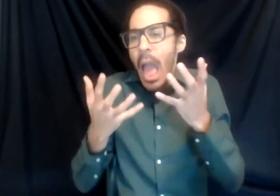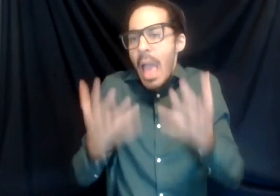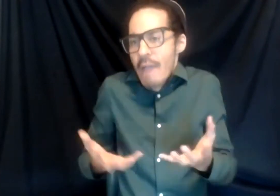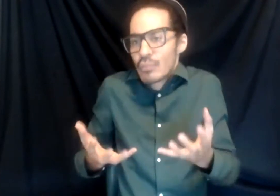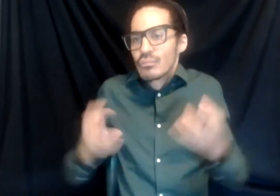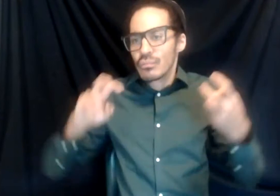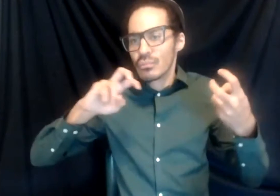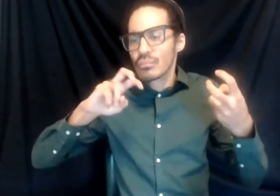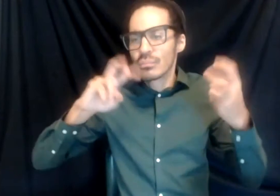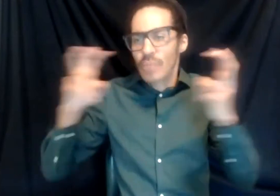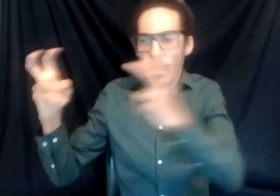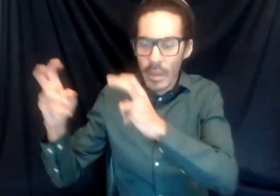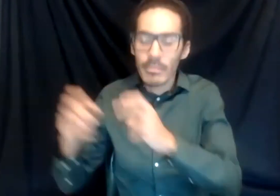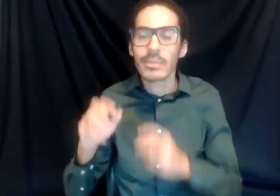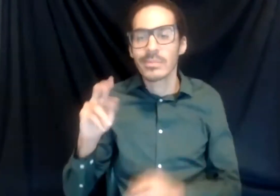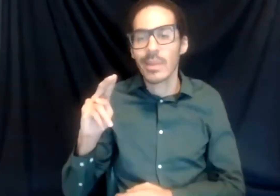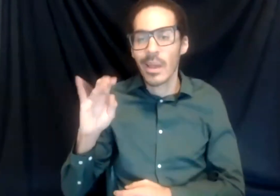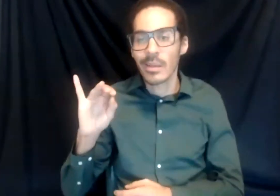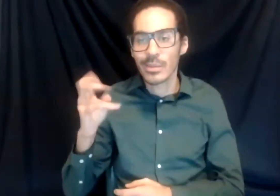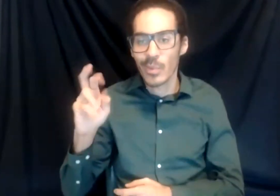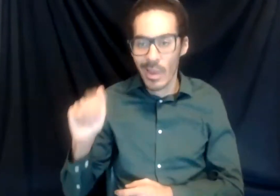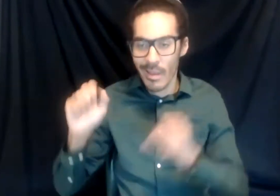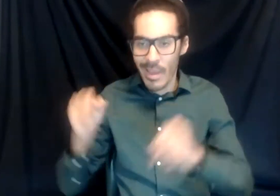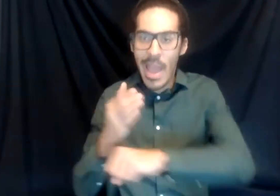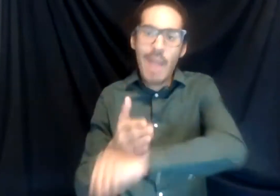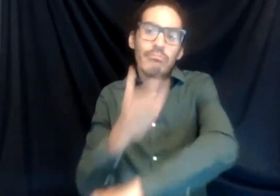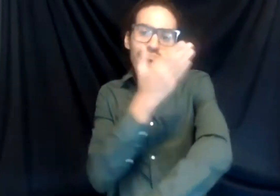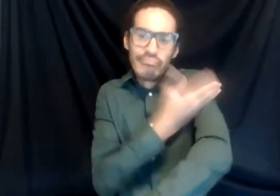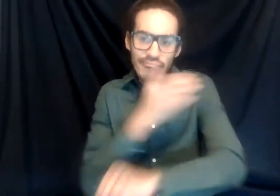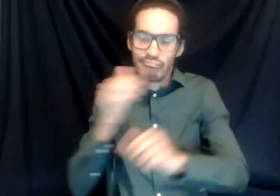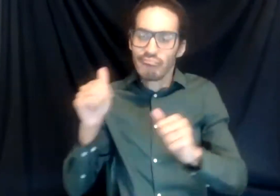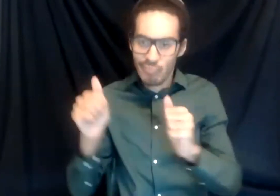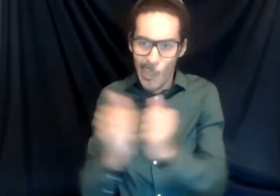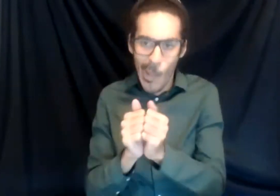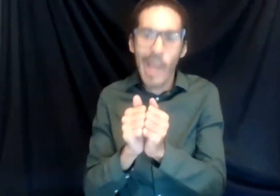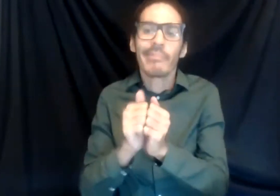lot of ways to go into the diversity, equity, and inclusion than it is right now.